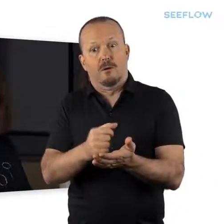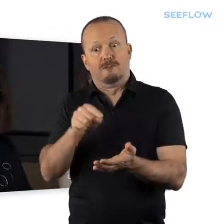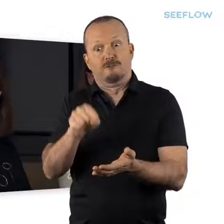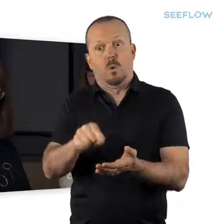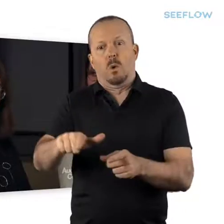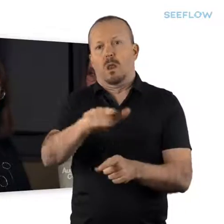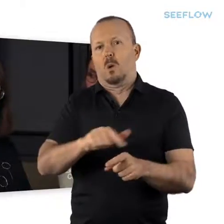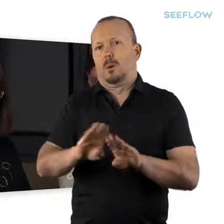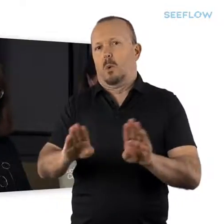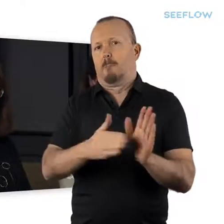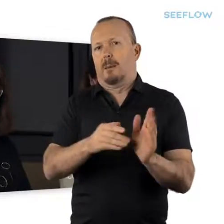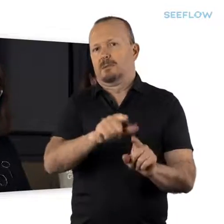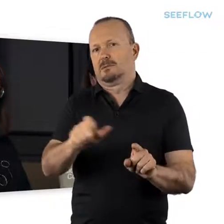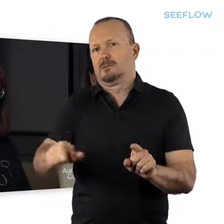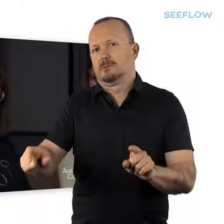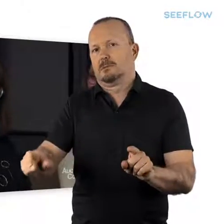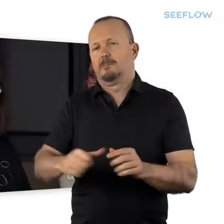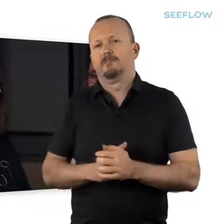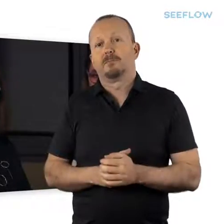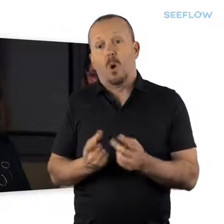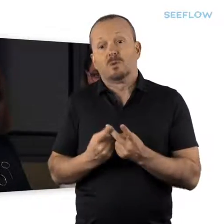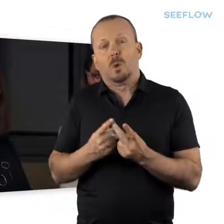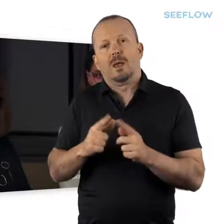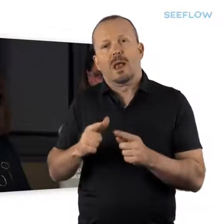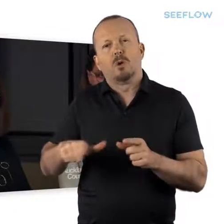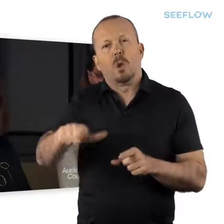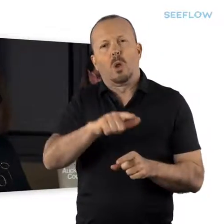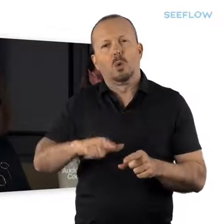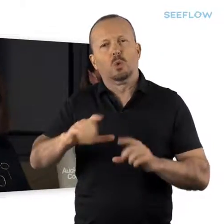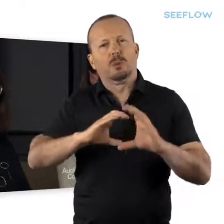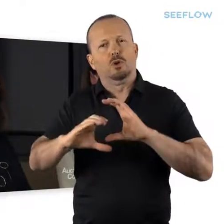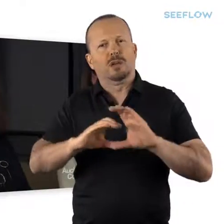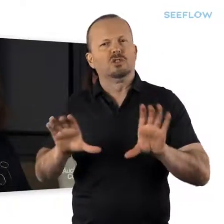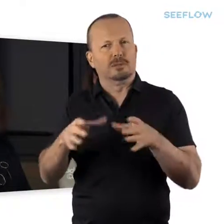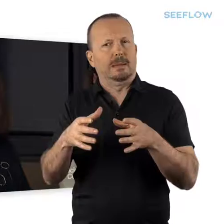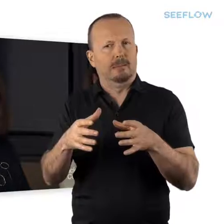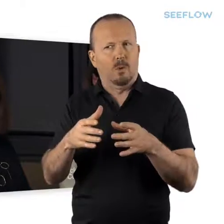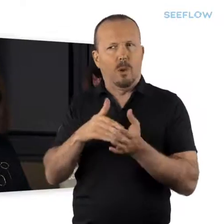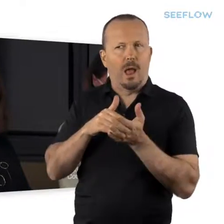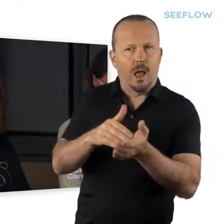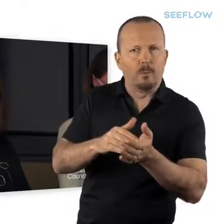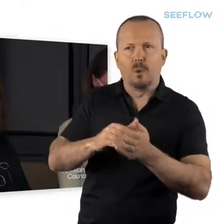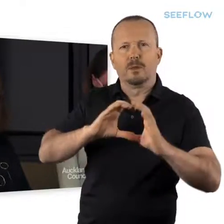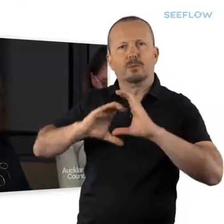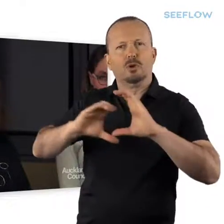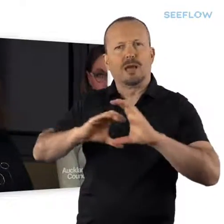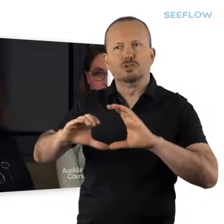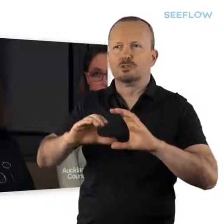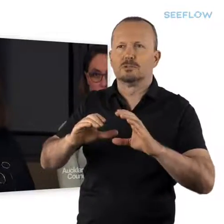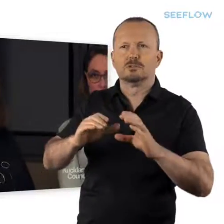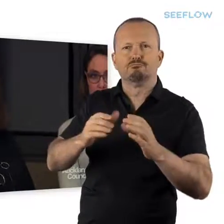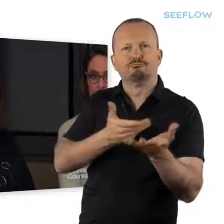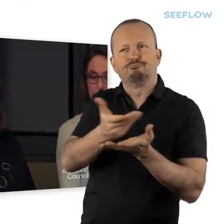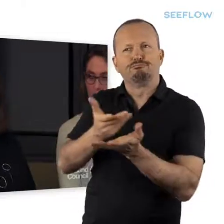to local board members. And we also have the local communications team also provides that support as well.